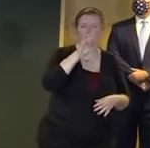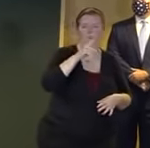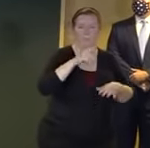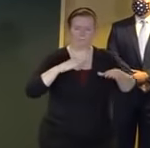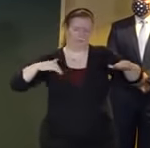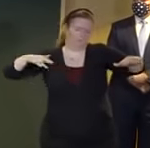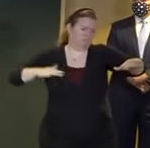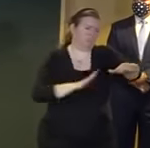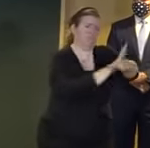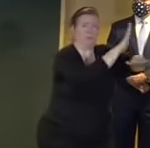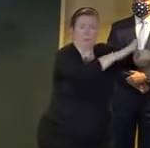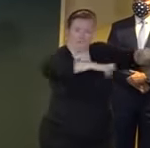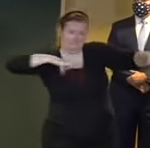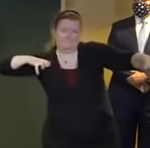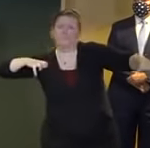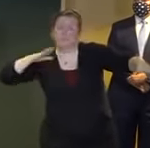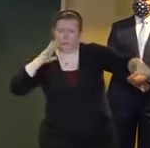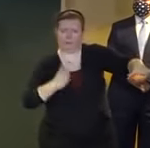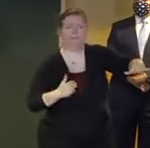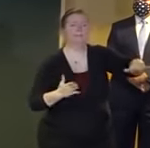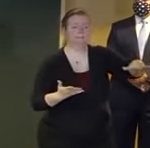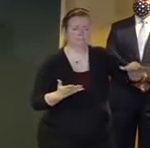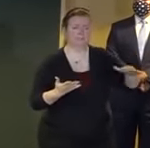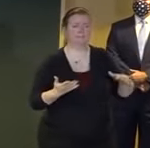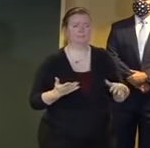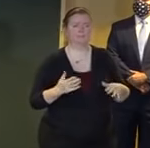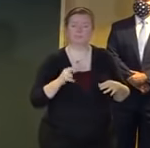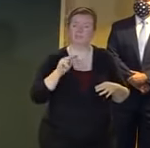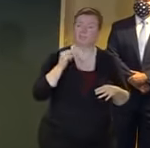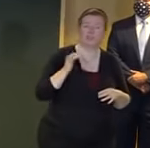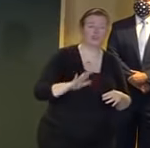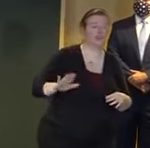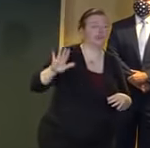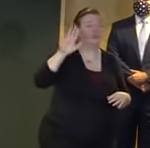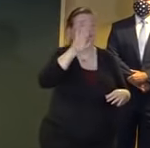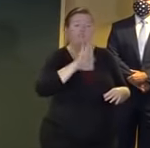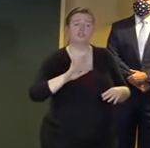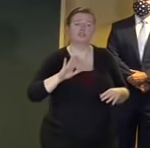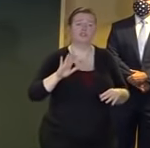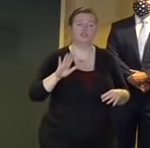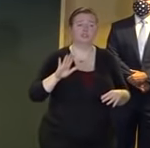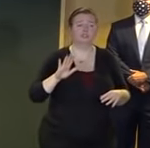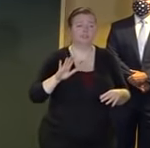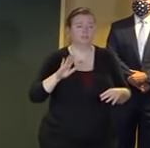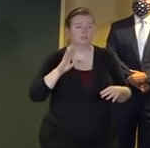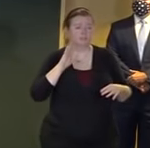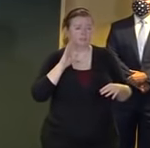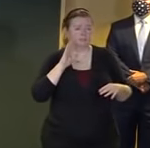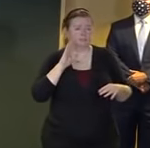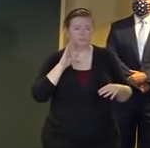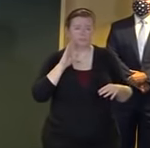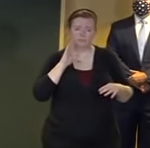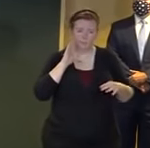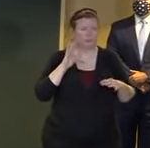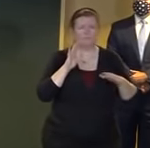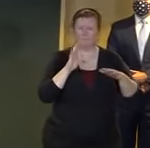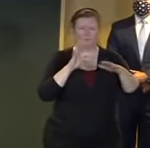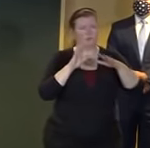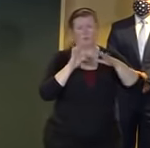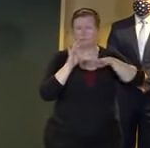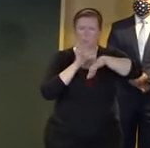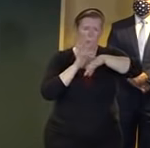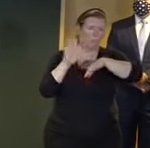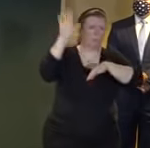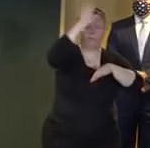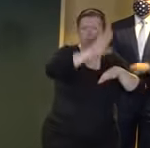no part of new jersey with this particular storm that will escape at least some of the brunt again heaviest rains it's our guess